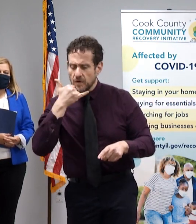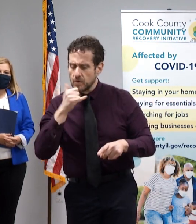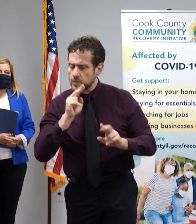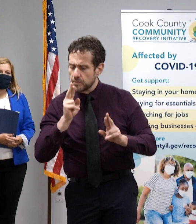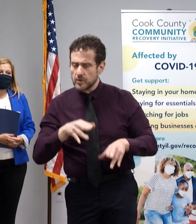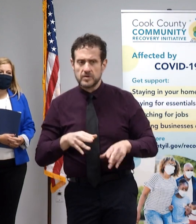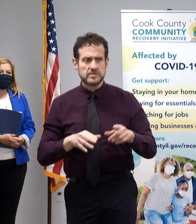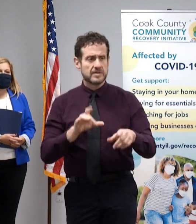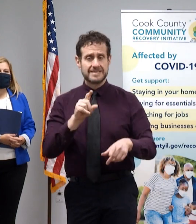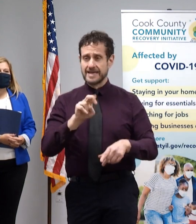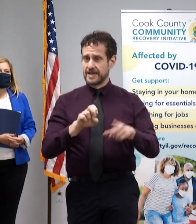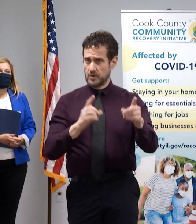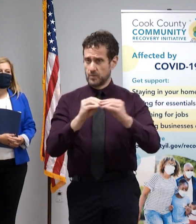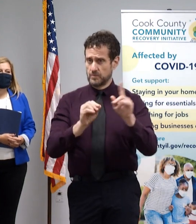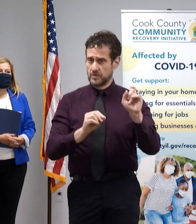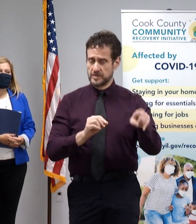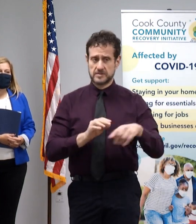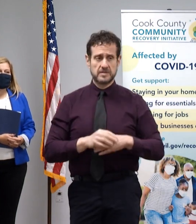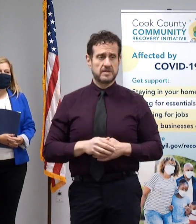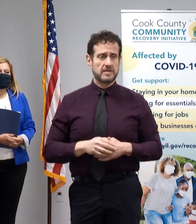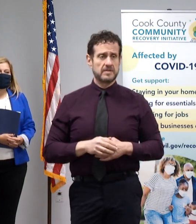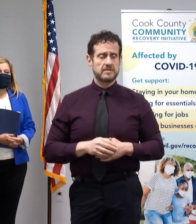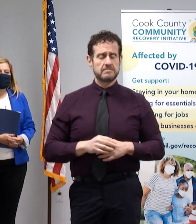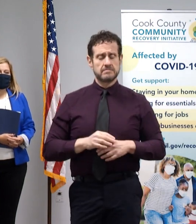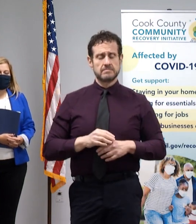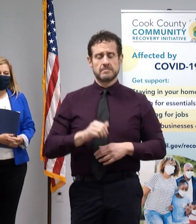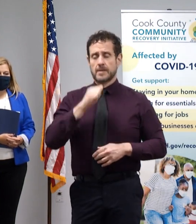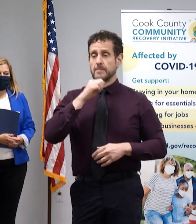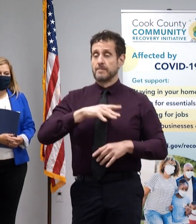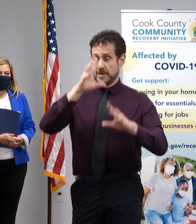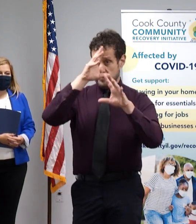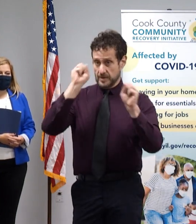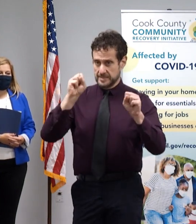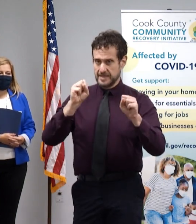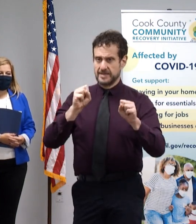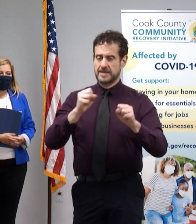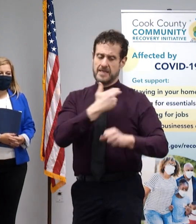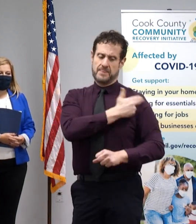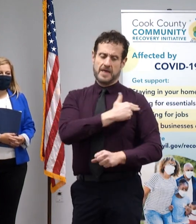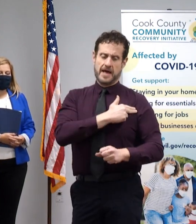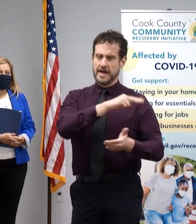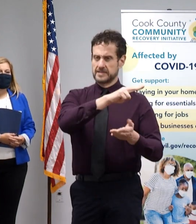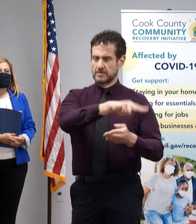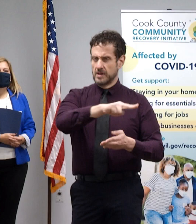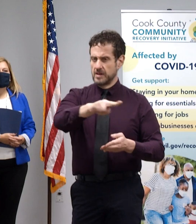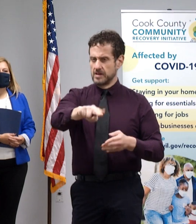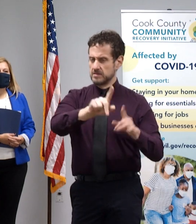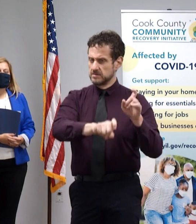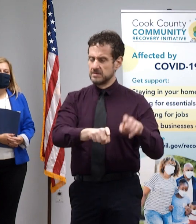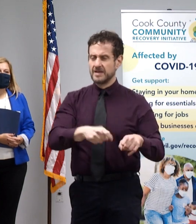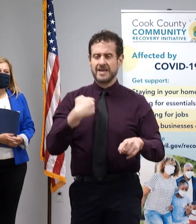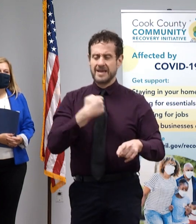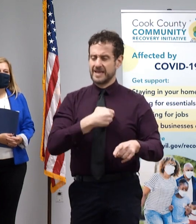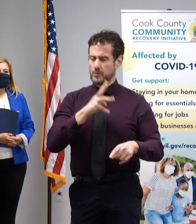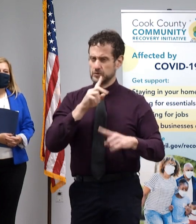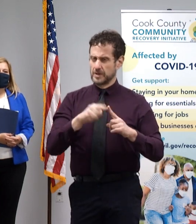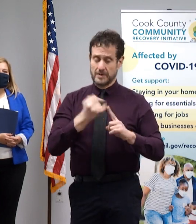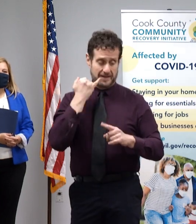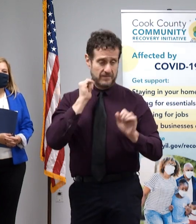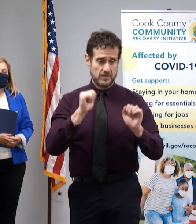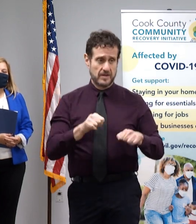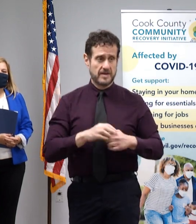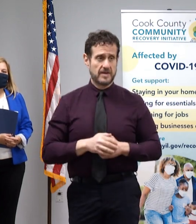Okay, I think Diane had one more. Madam President, if can go back to the hospitalization question, can we talk about specifically, if you can,